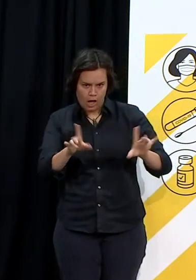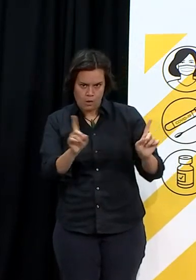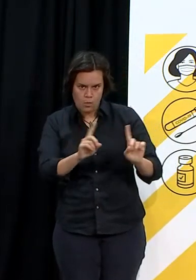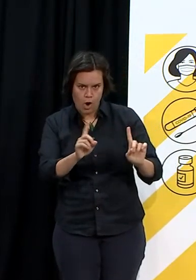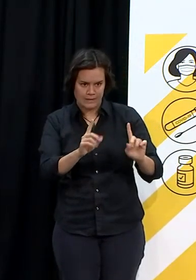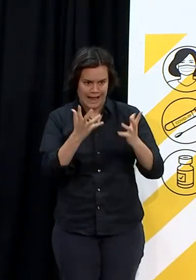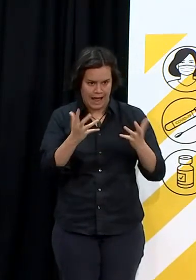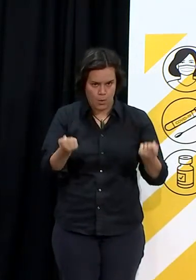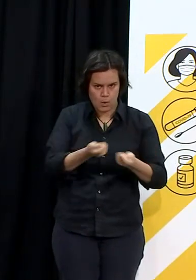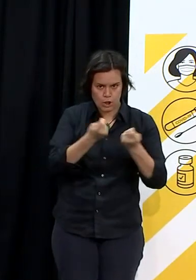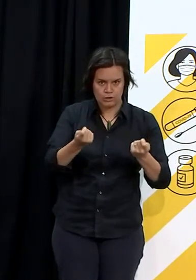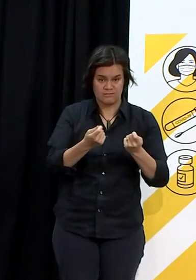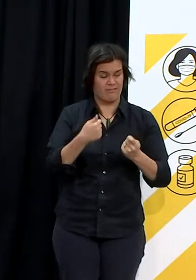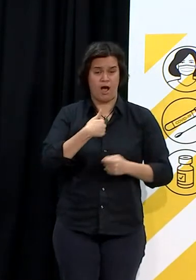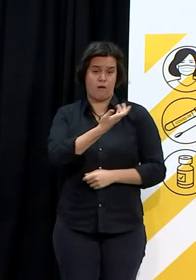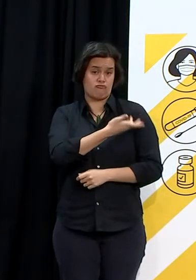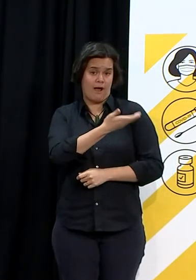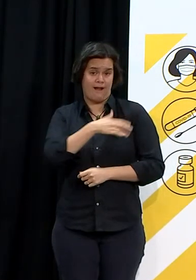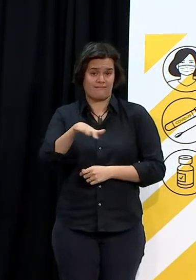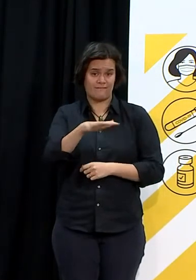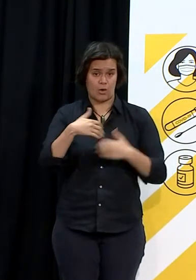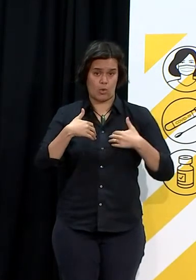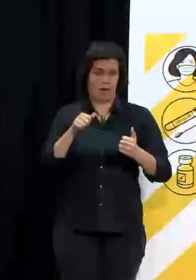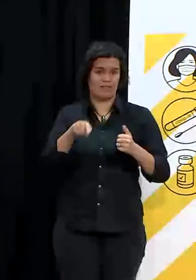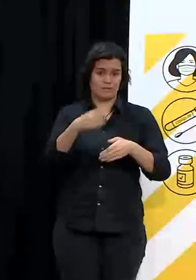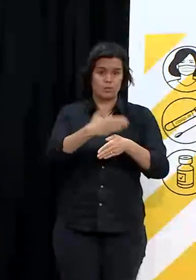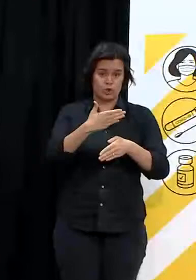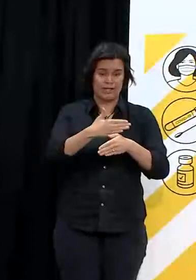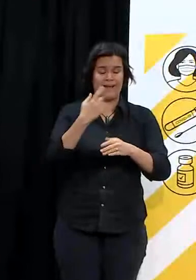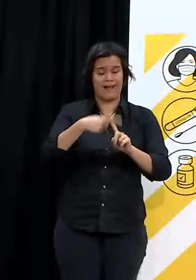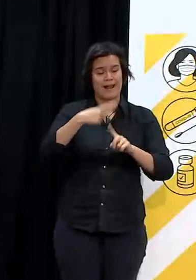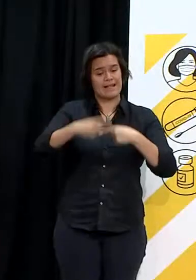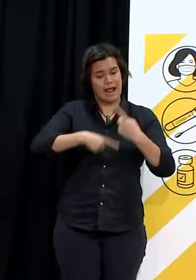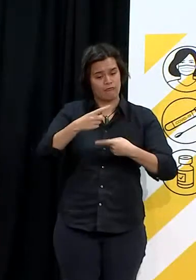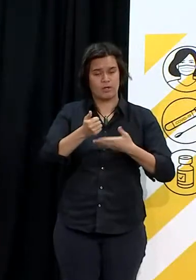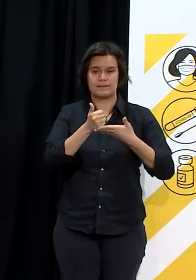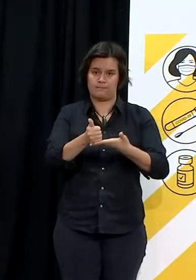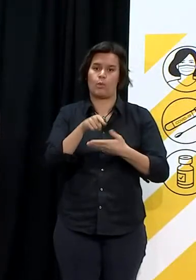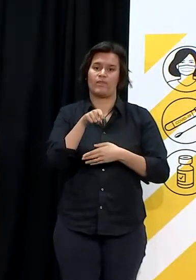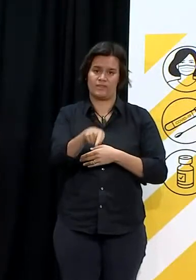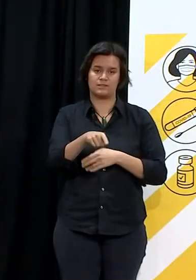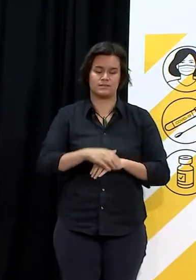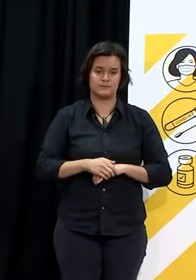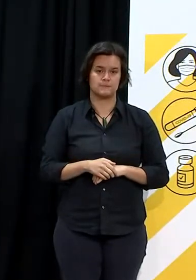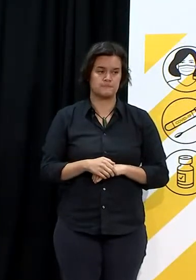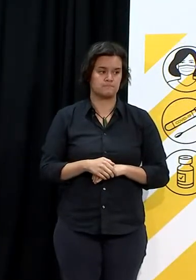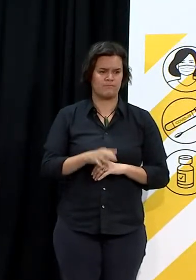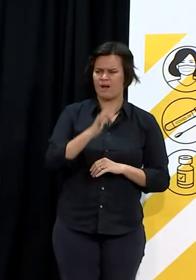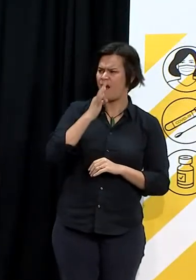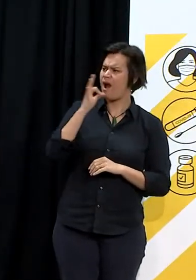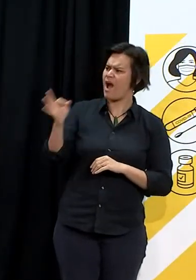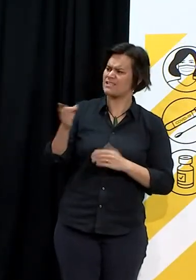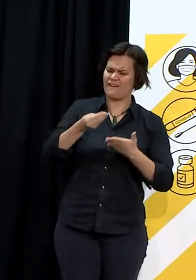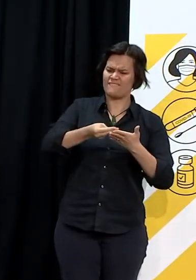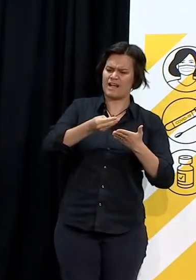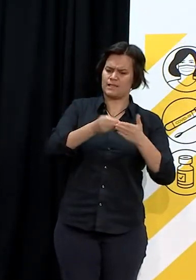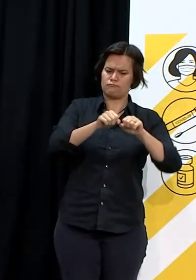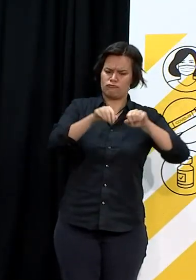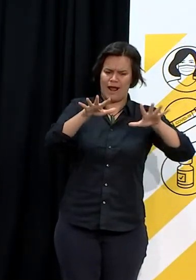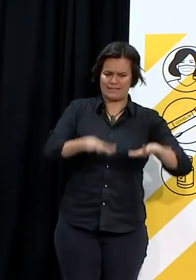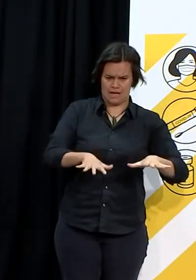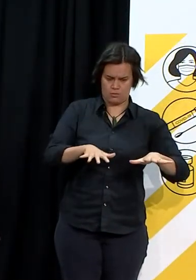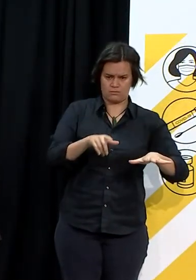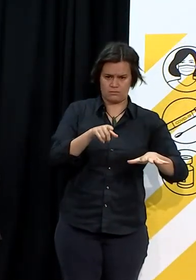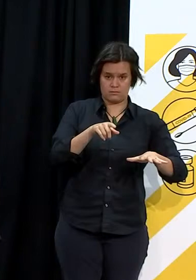no, I'm proud of the work we've done for whānau ora and we'll continue to support a kaupapa that works. What does that funding breakdown look like?